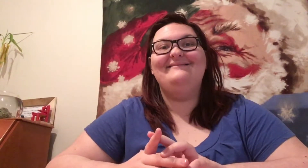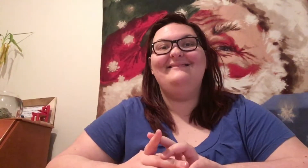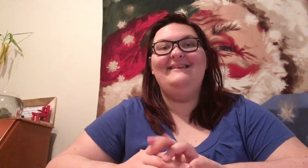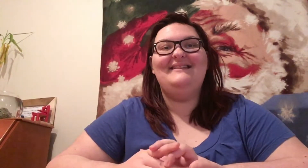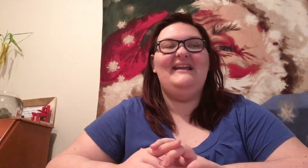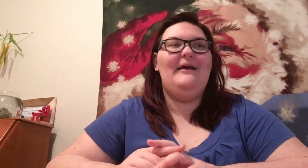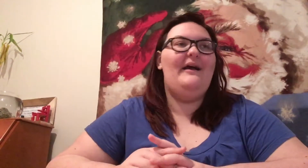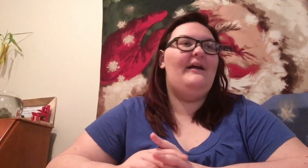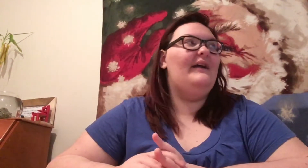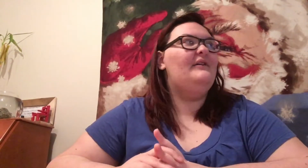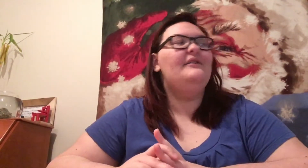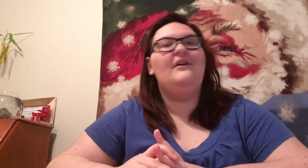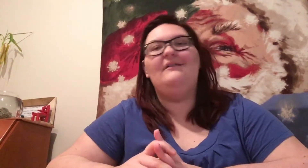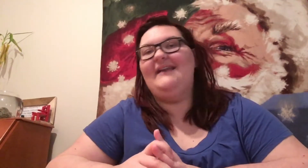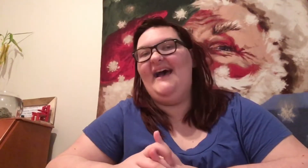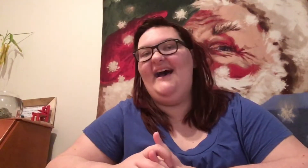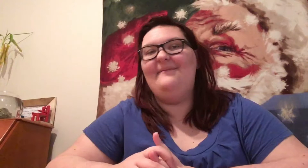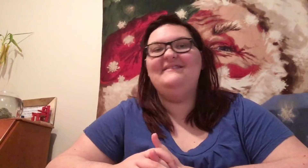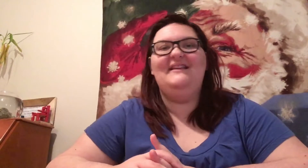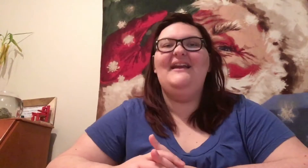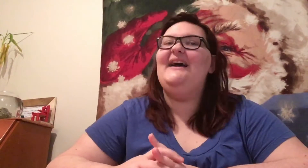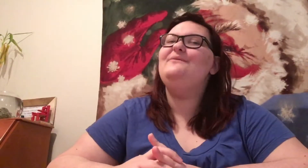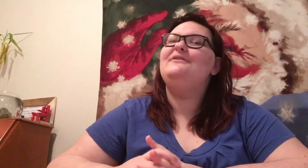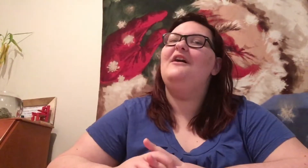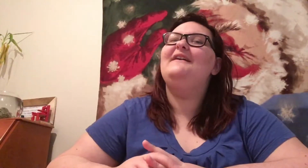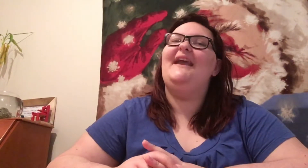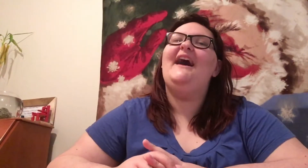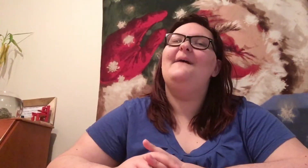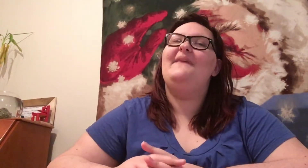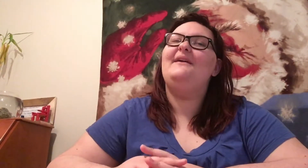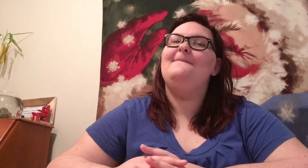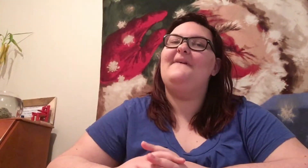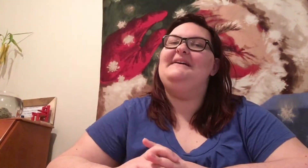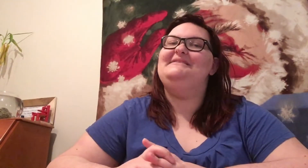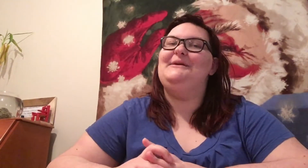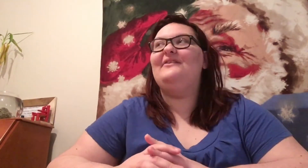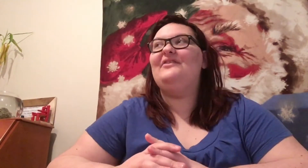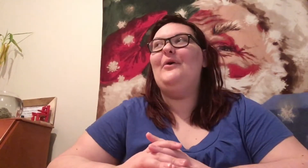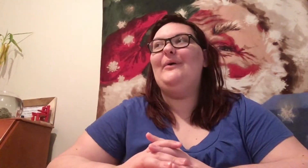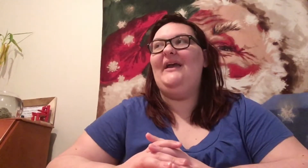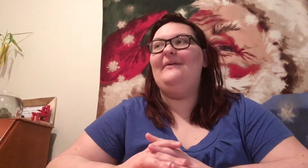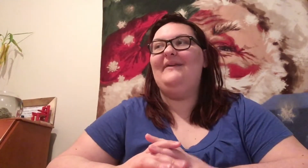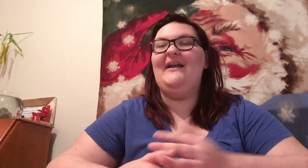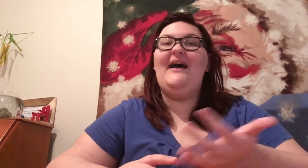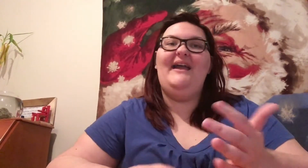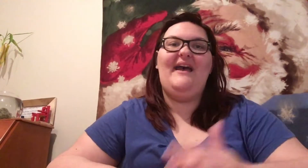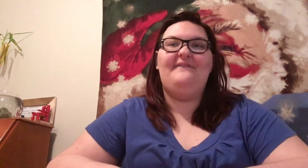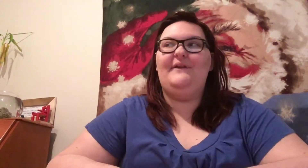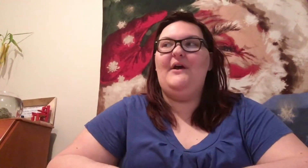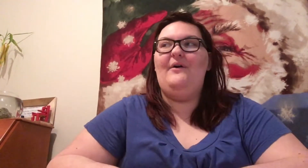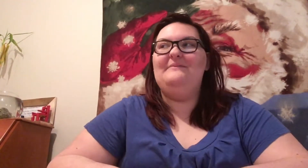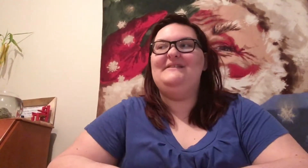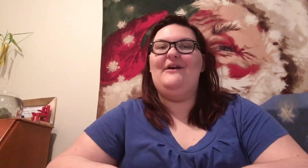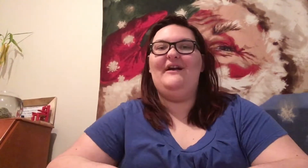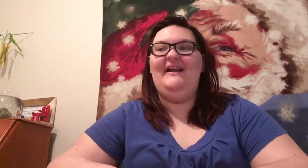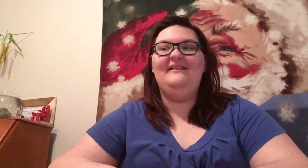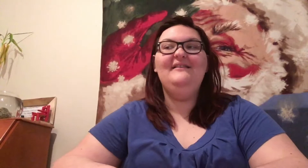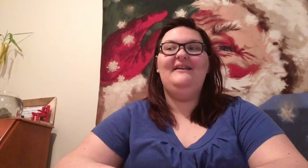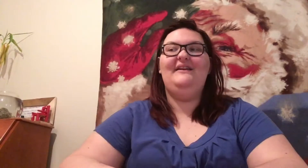He's like, yeah, I could call a cab. I would call a cab. They come faster. He goes, okay. I'm like, I have to go. sorry. And he